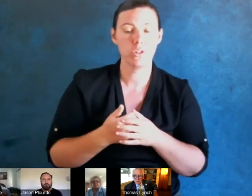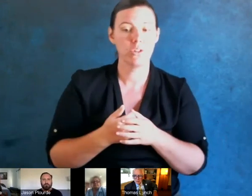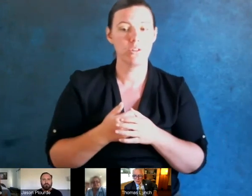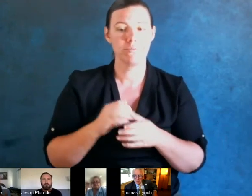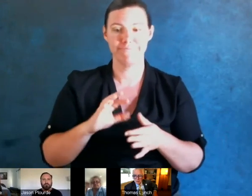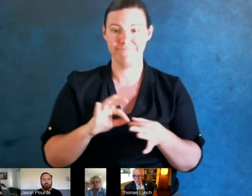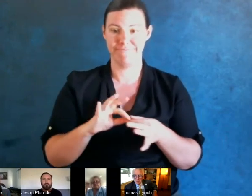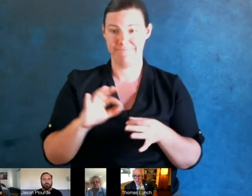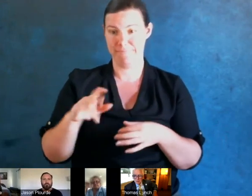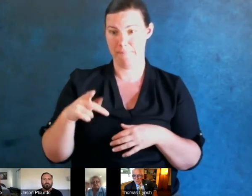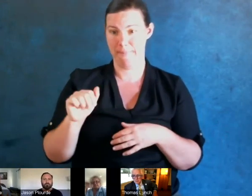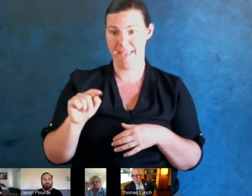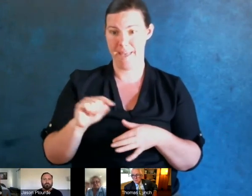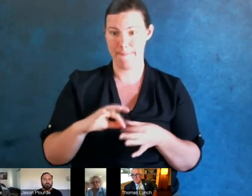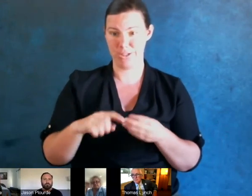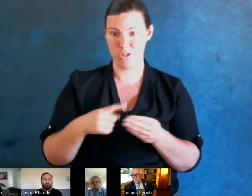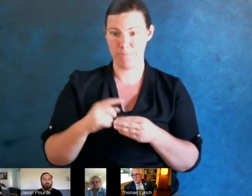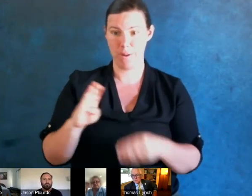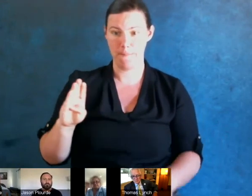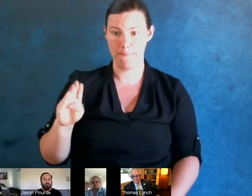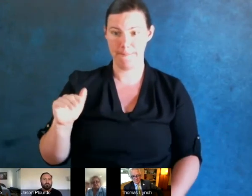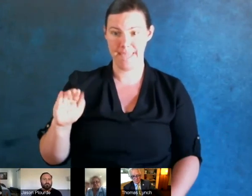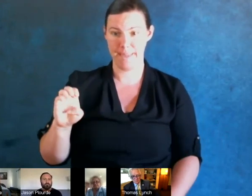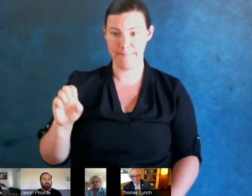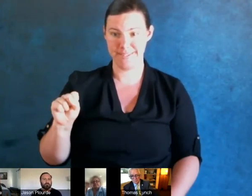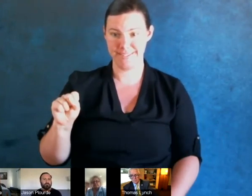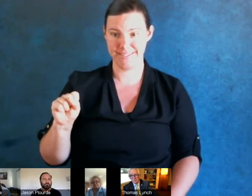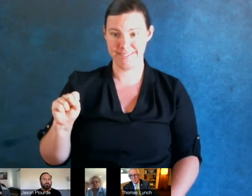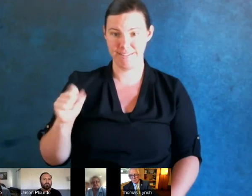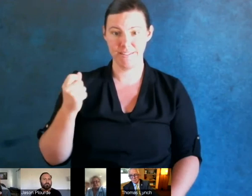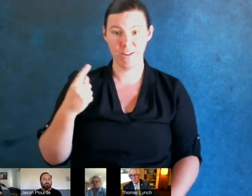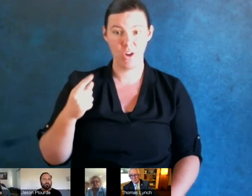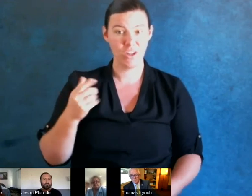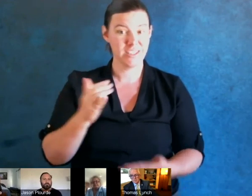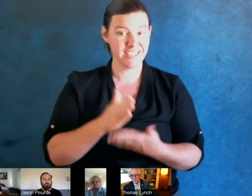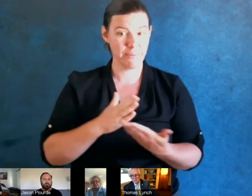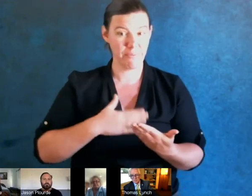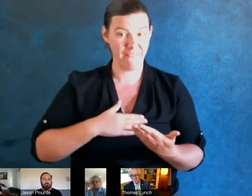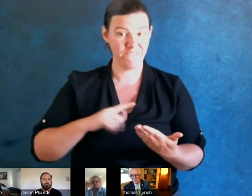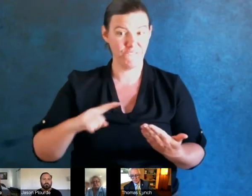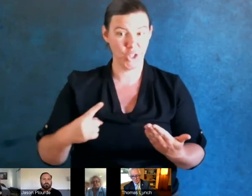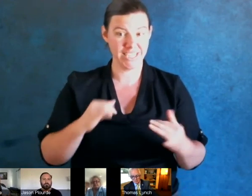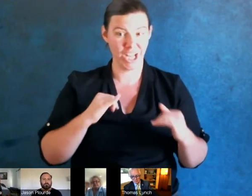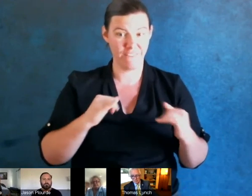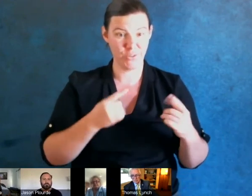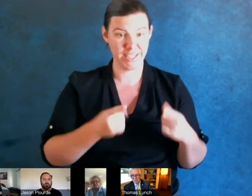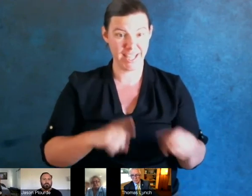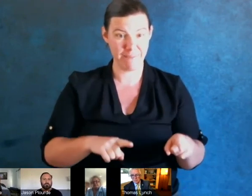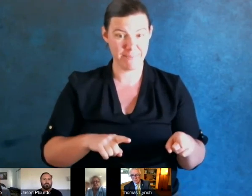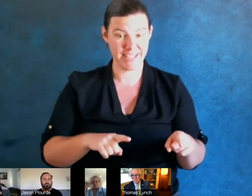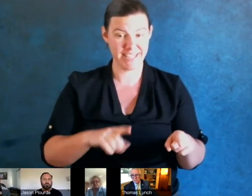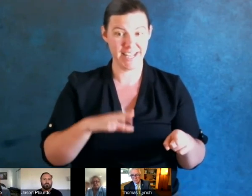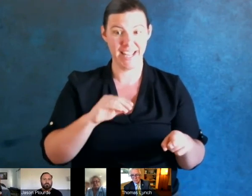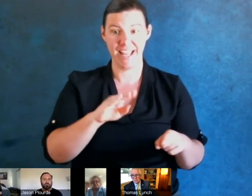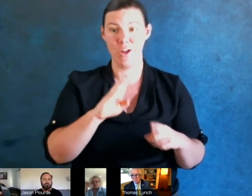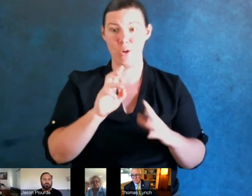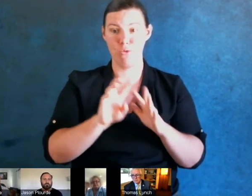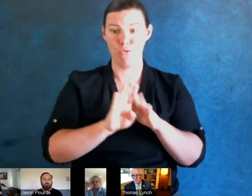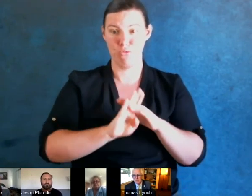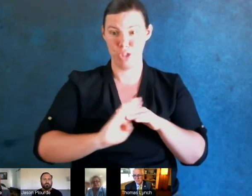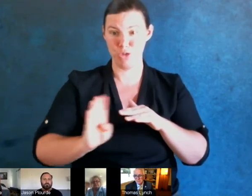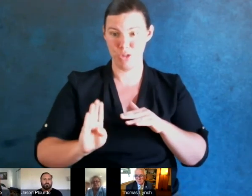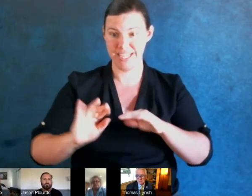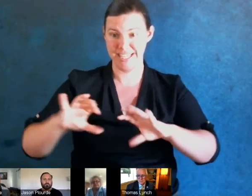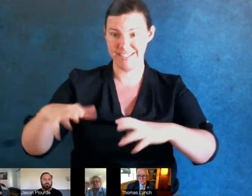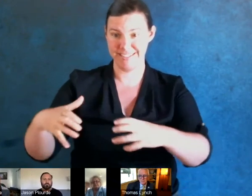interviews happened at a retreat for BABES. And so it's an organization for women living with HIV, and they let